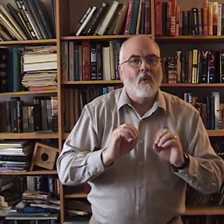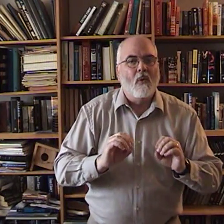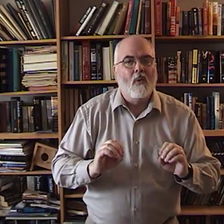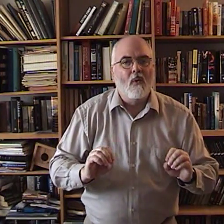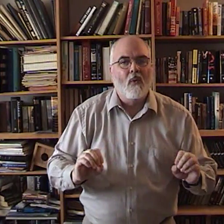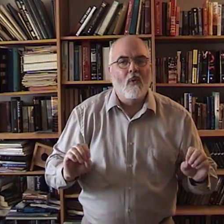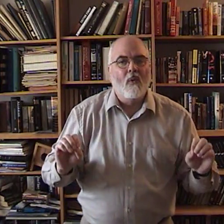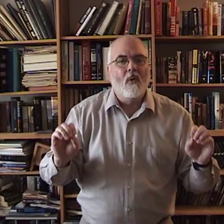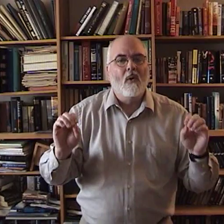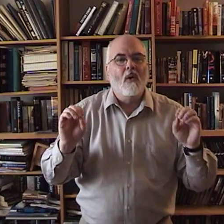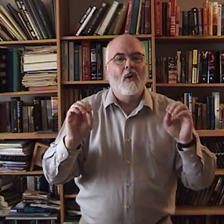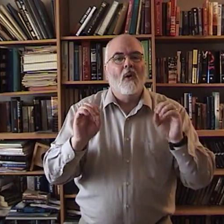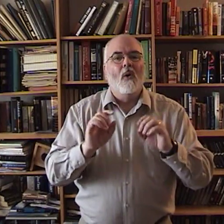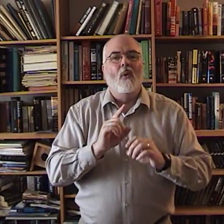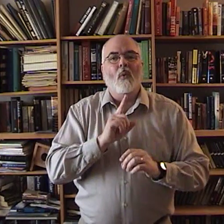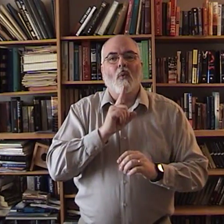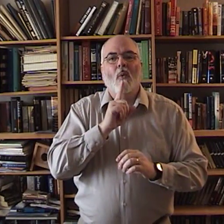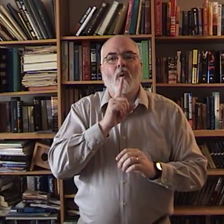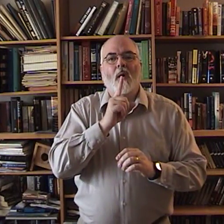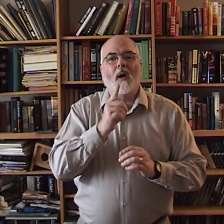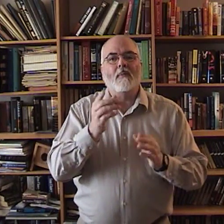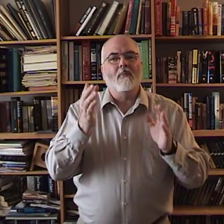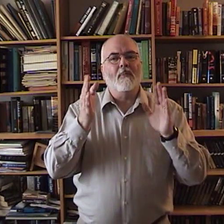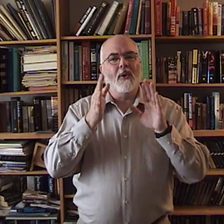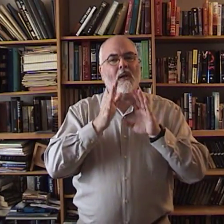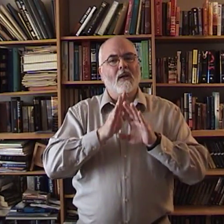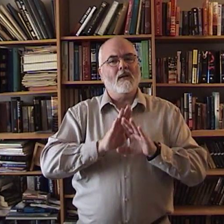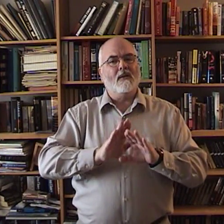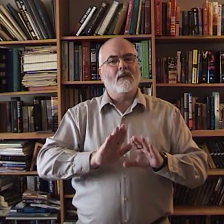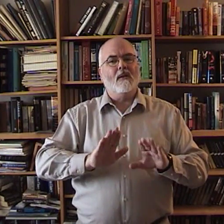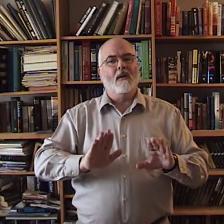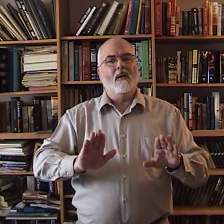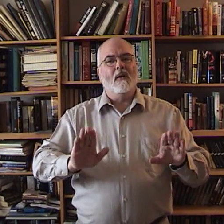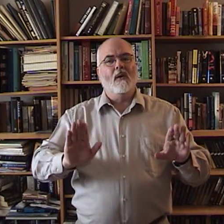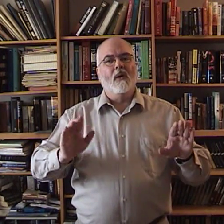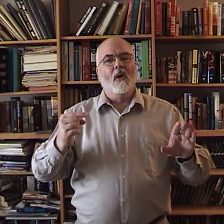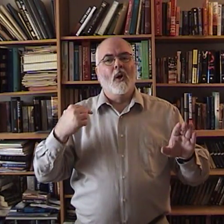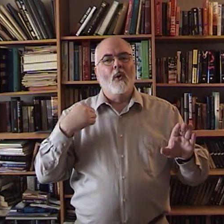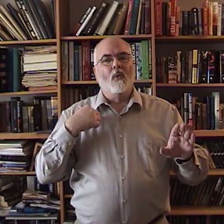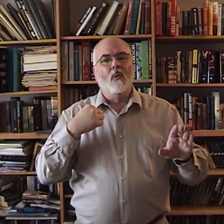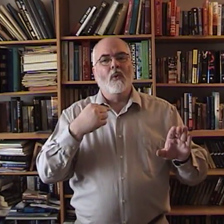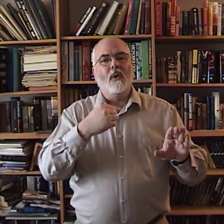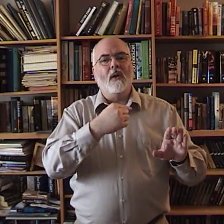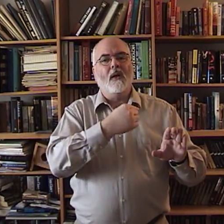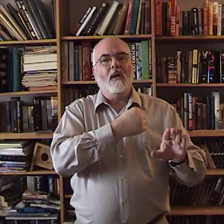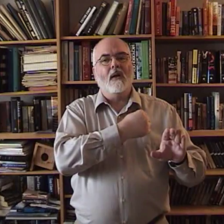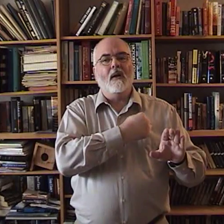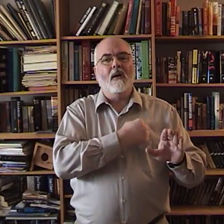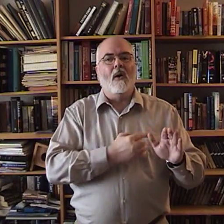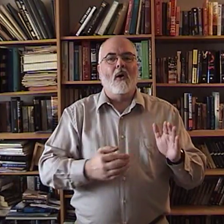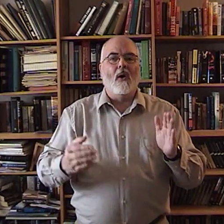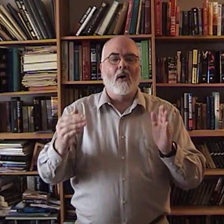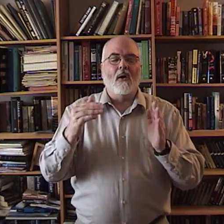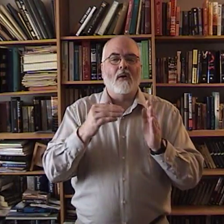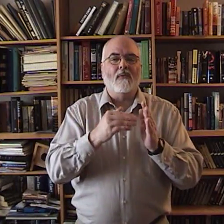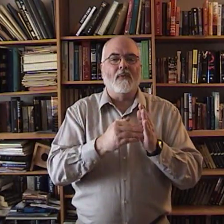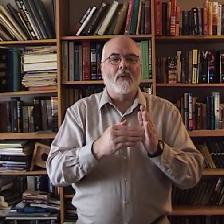Oh, what peace we often